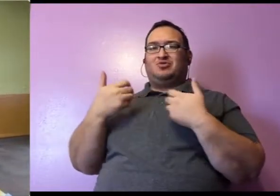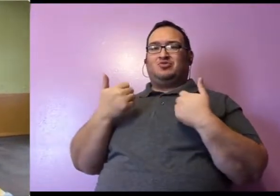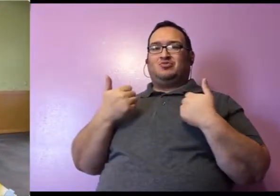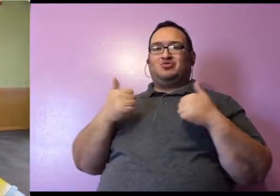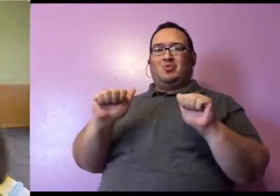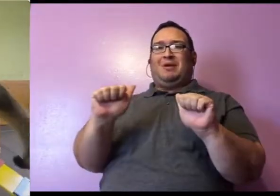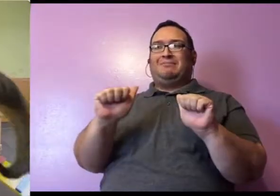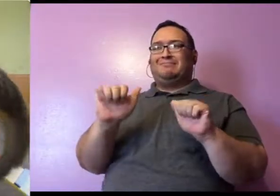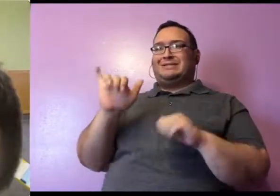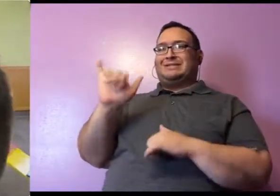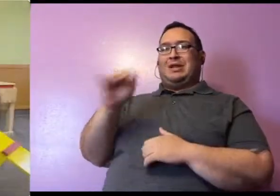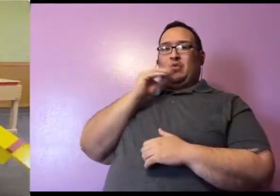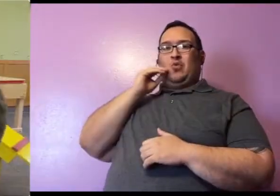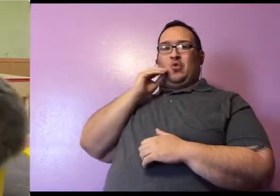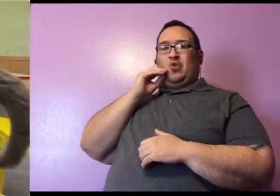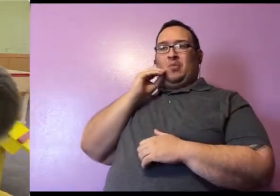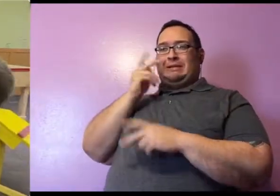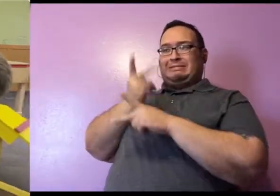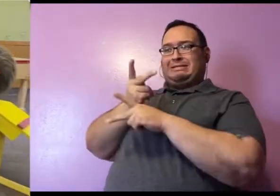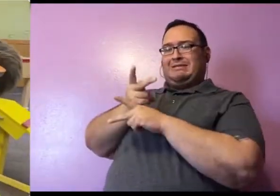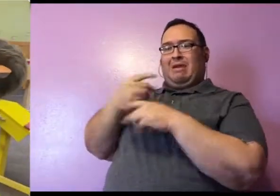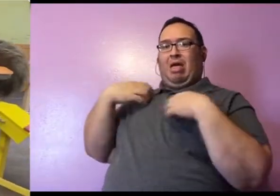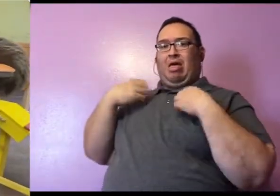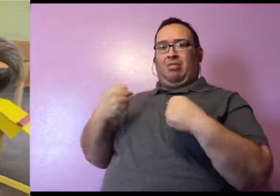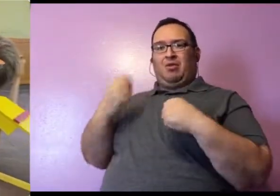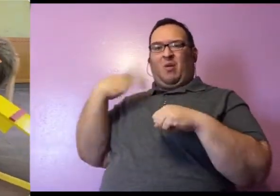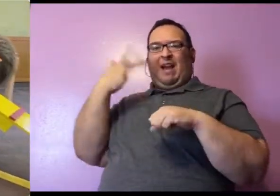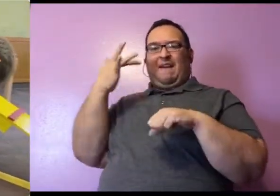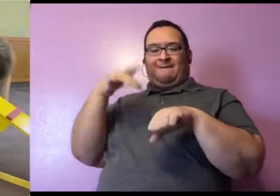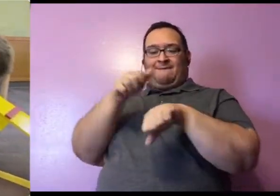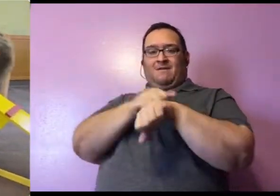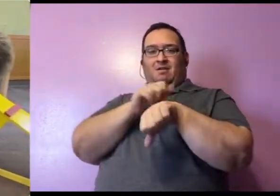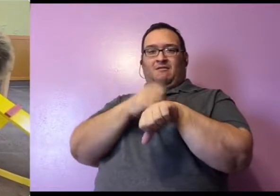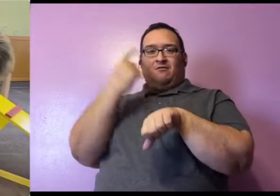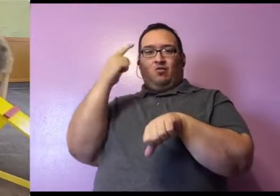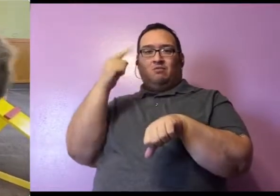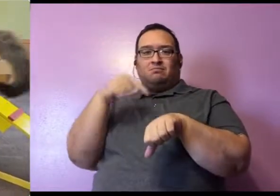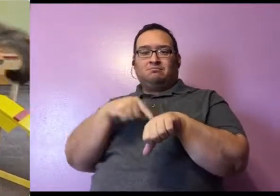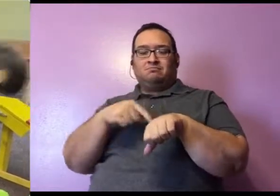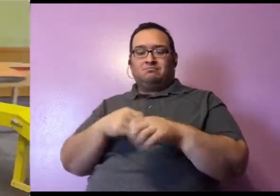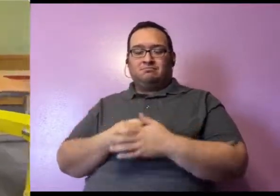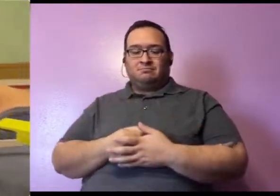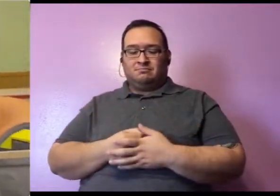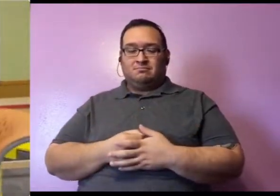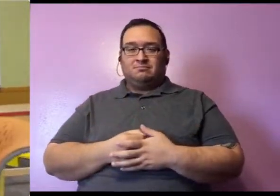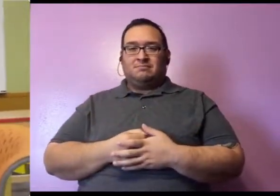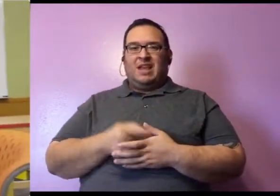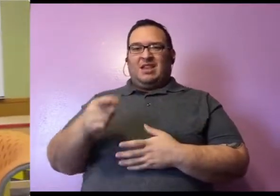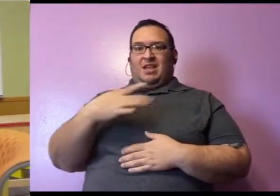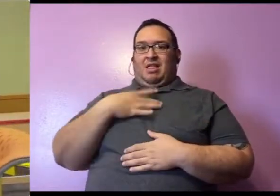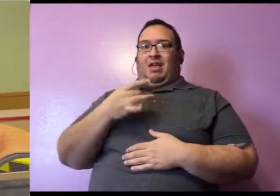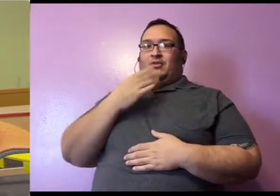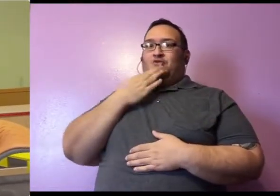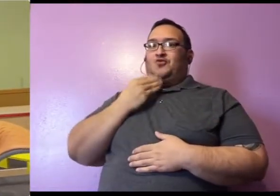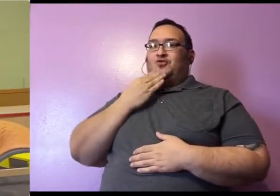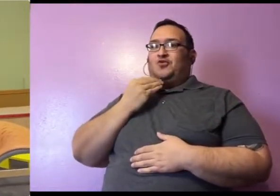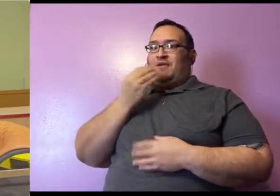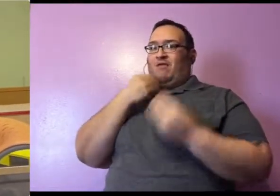healthy right now. Some of Lucille's other favorite treats include she's got kind of a sweet tooth. So she definitely